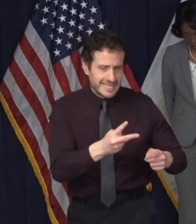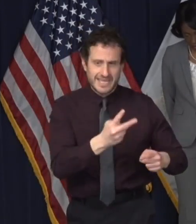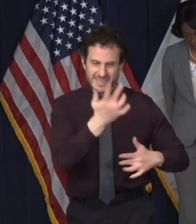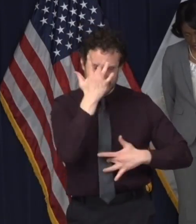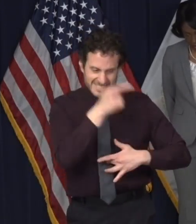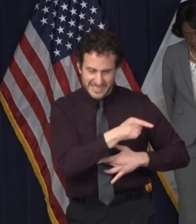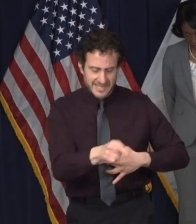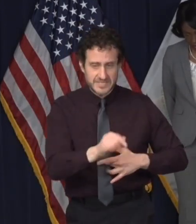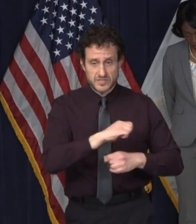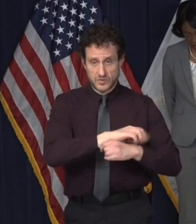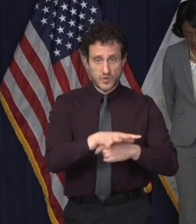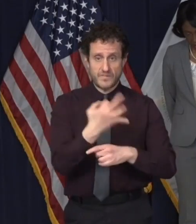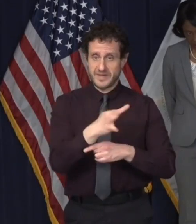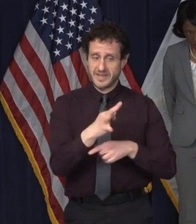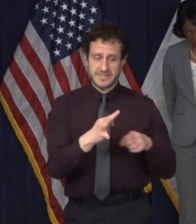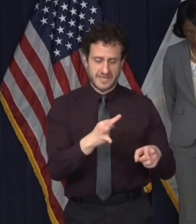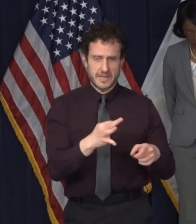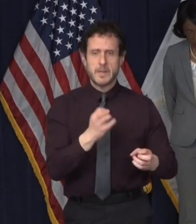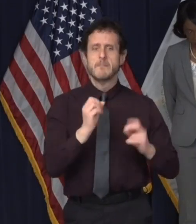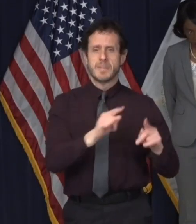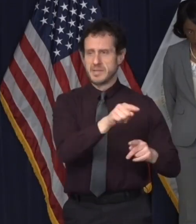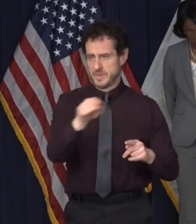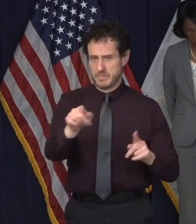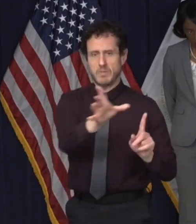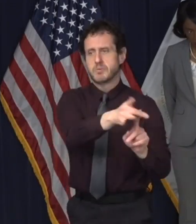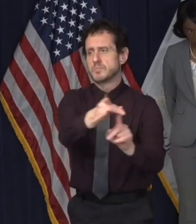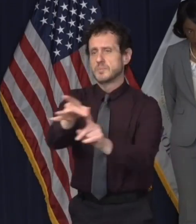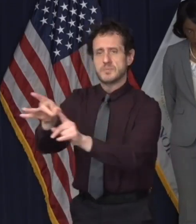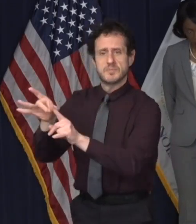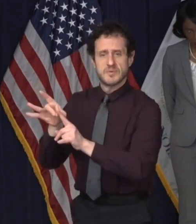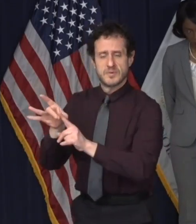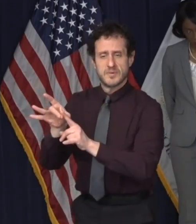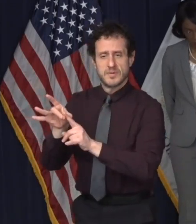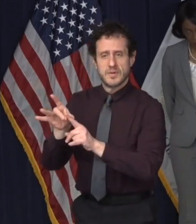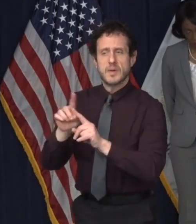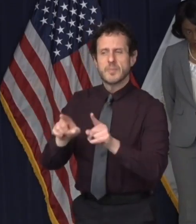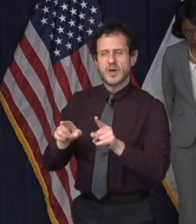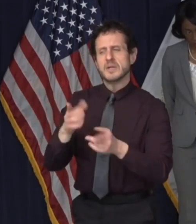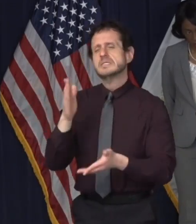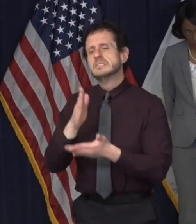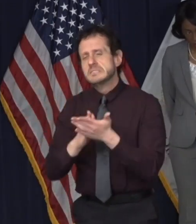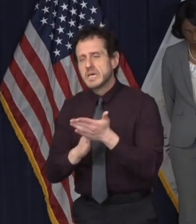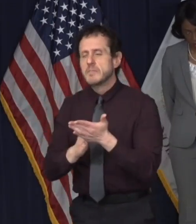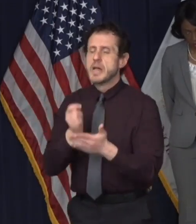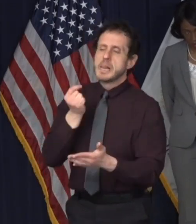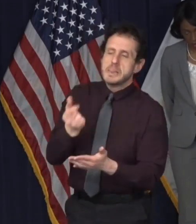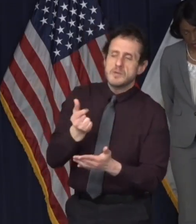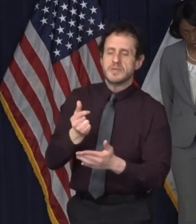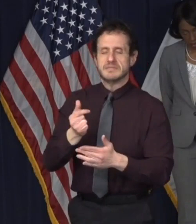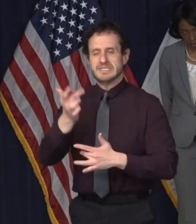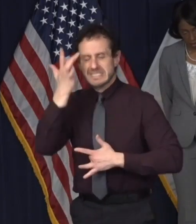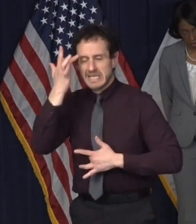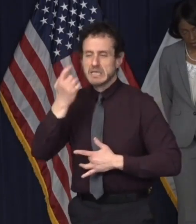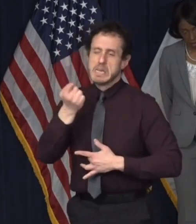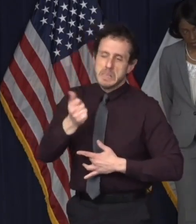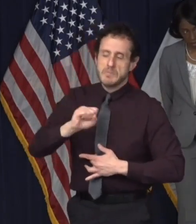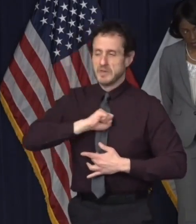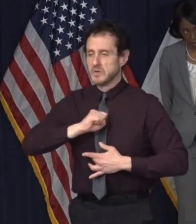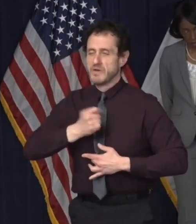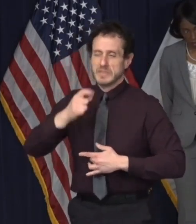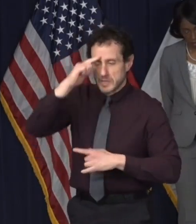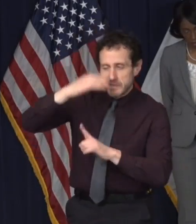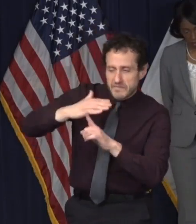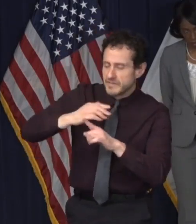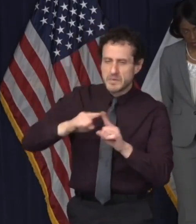case of COVID-19, many people get infected but only show weak symptoms or sometimes none at all, ever. Yet they